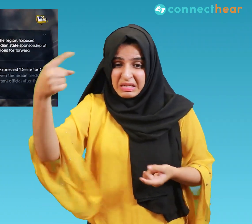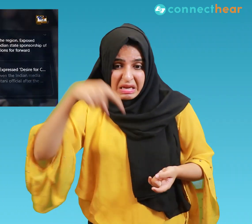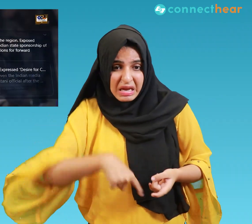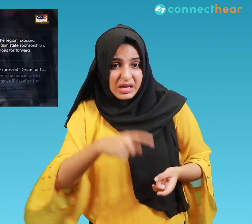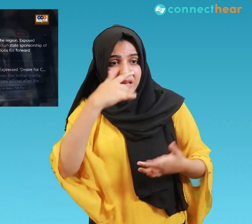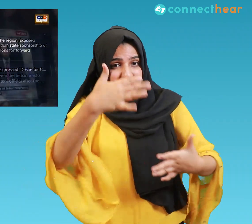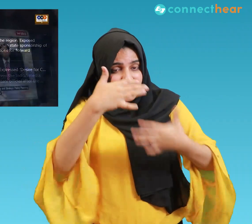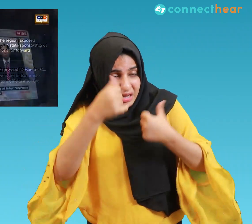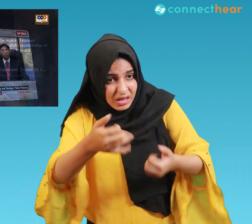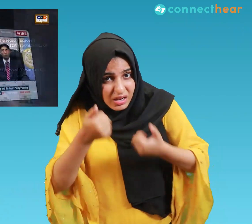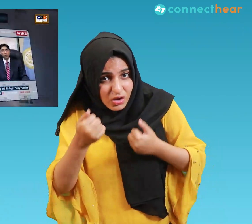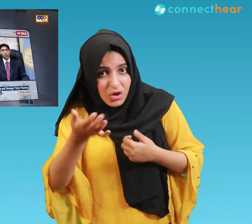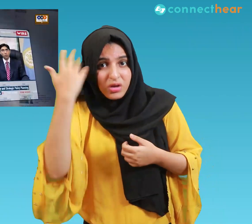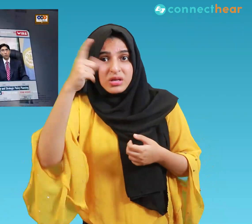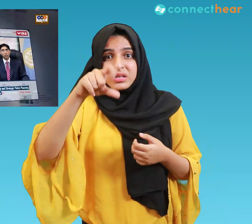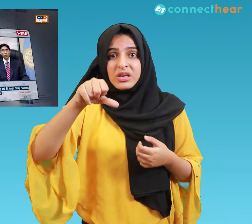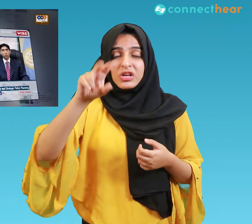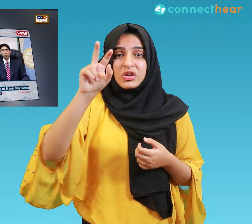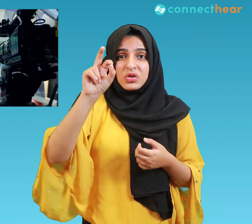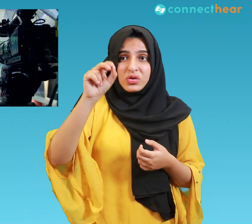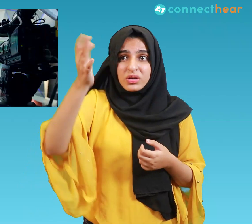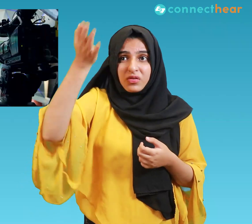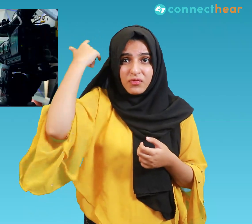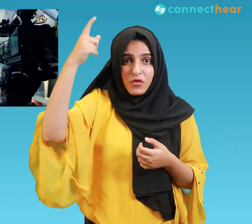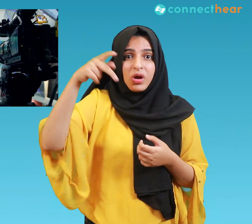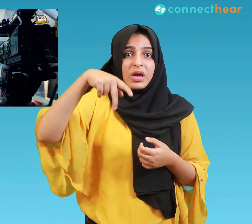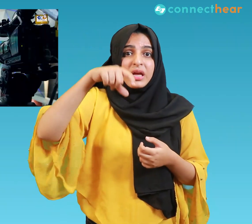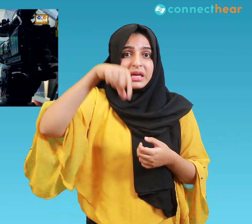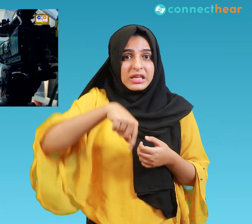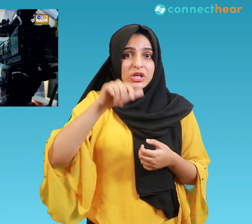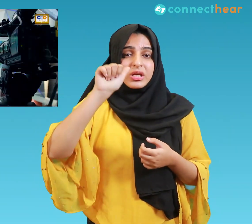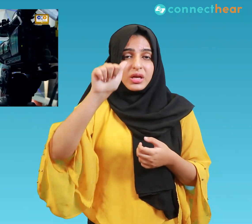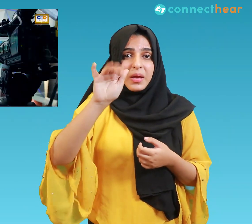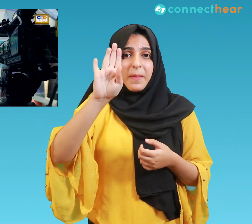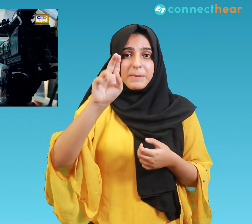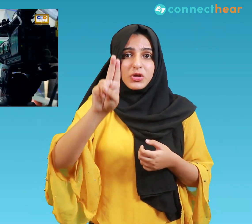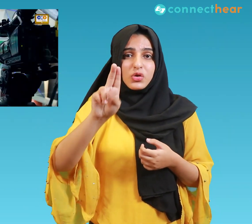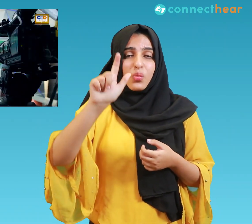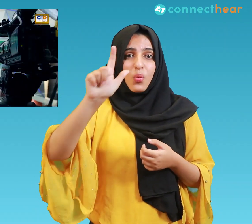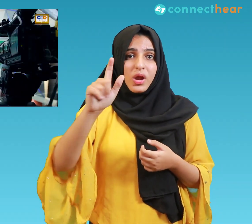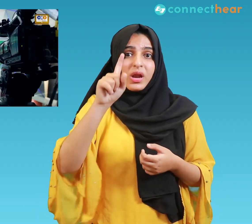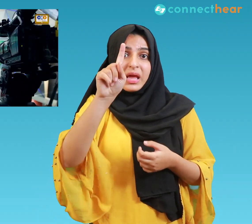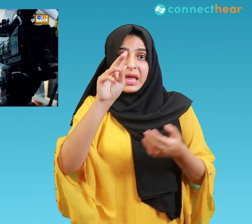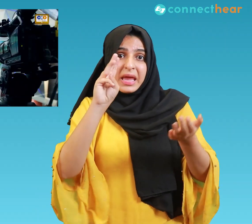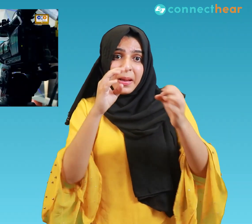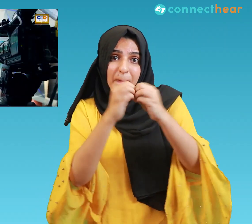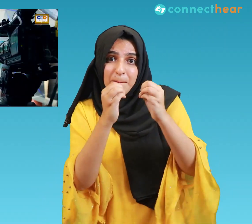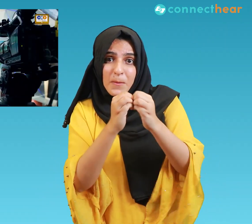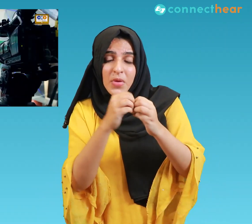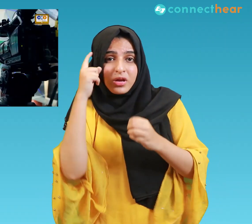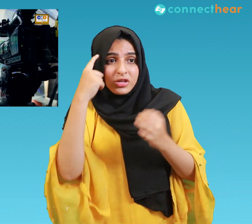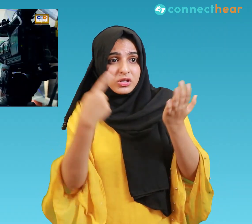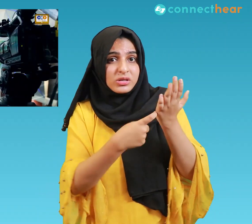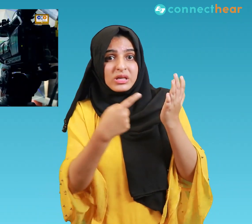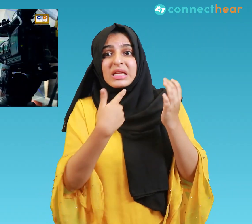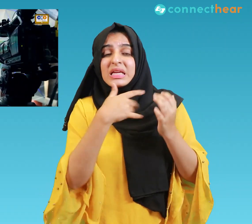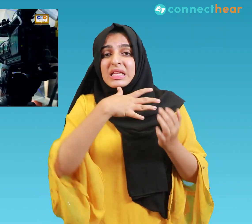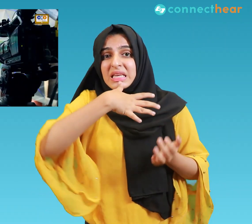that in 2019, the Indian embassy in Kabul had given $1 million to the Tehreek-e-Taliban Pakistan to